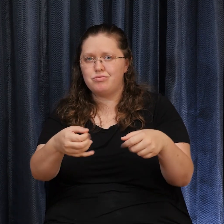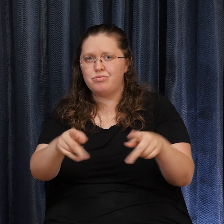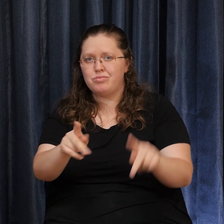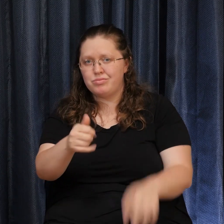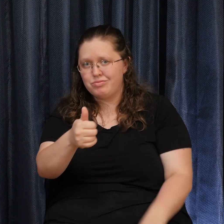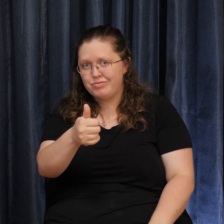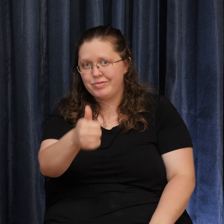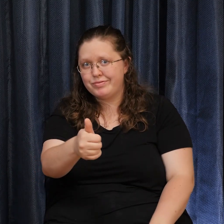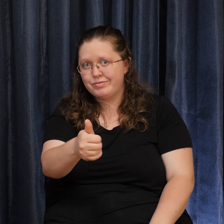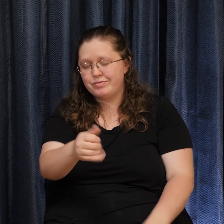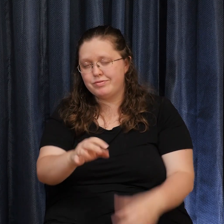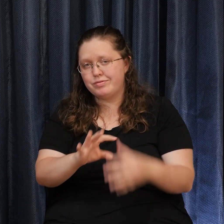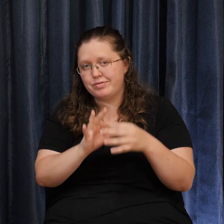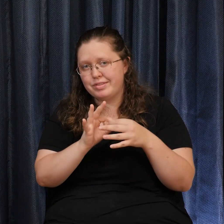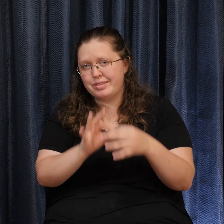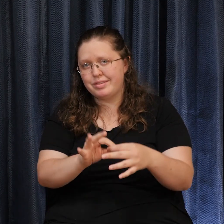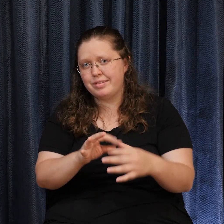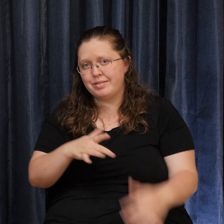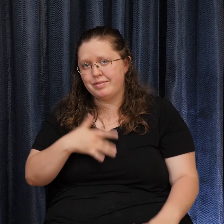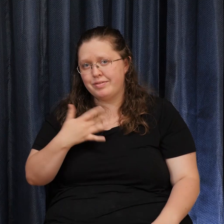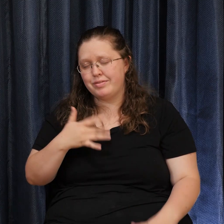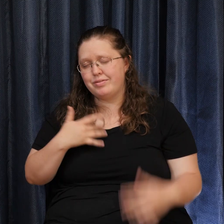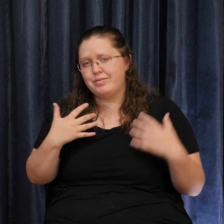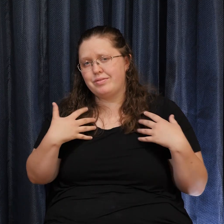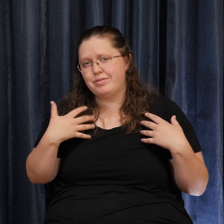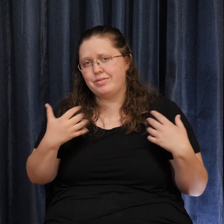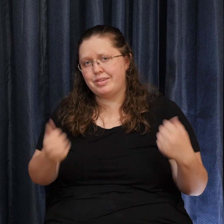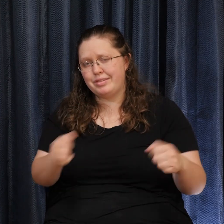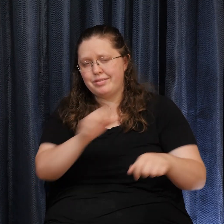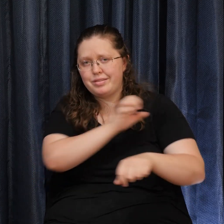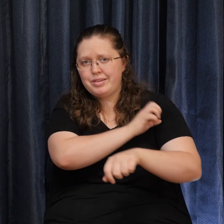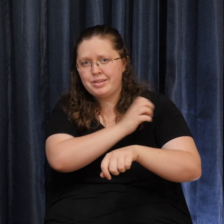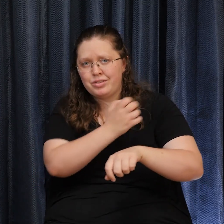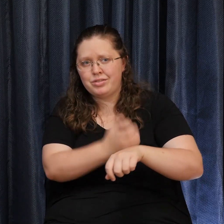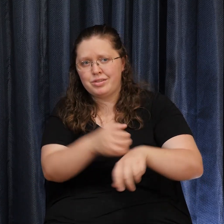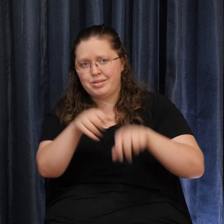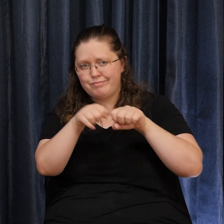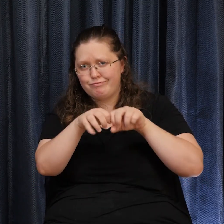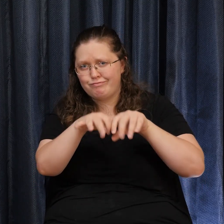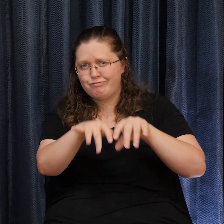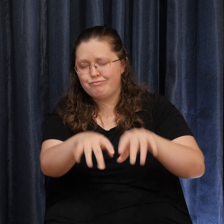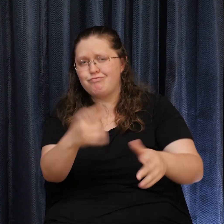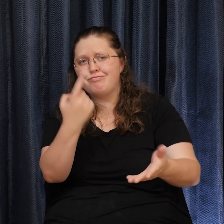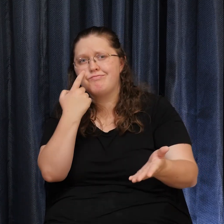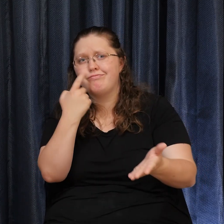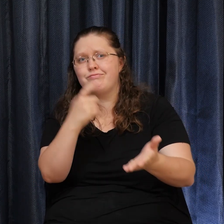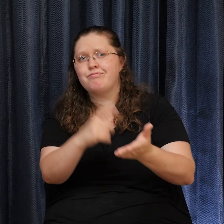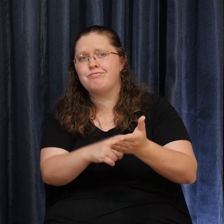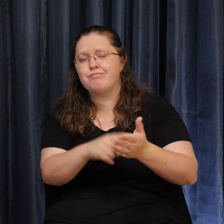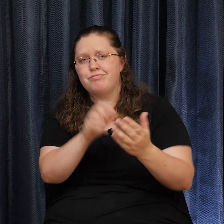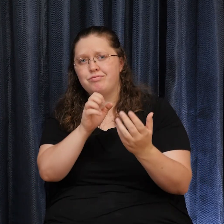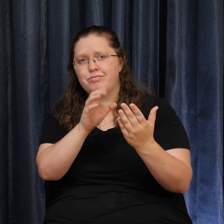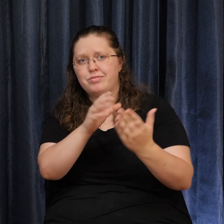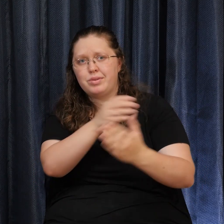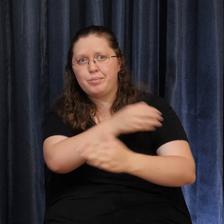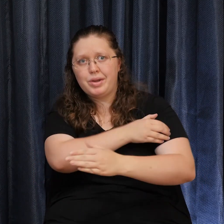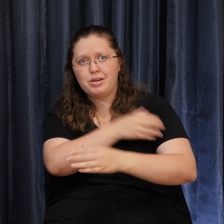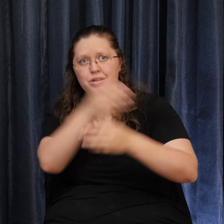and Feel that Healing energy Going out To acknowledge The presence And power Of God in Every one of Those